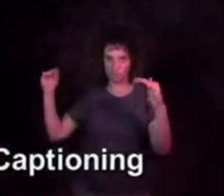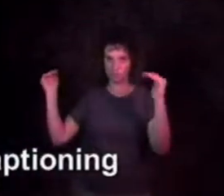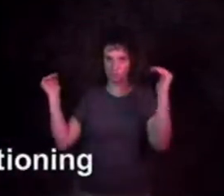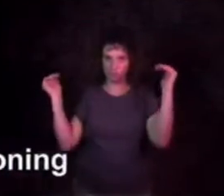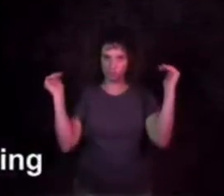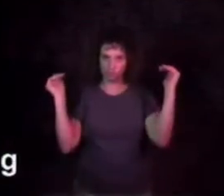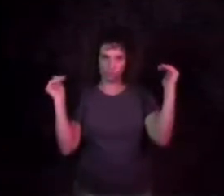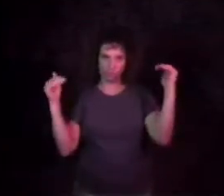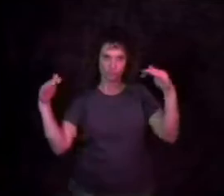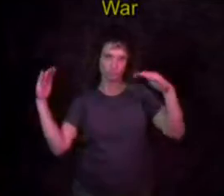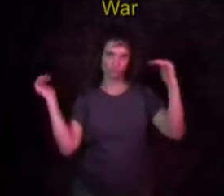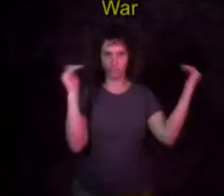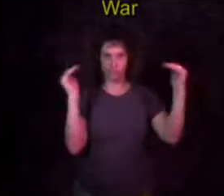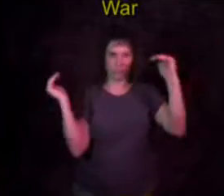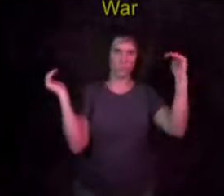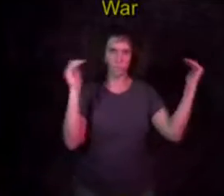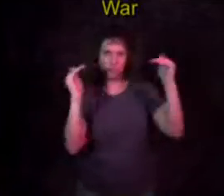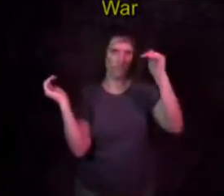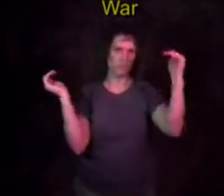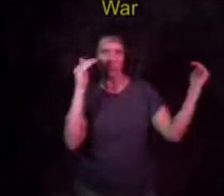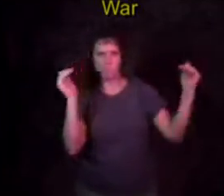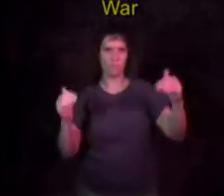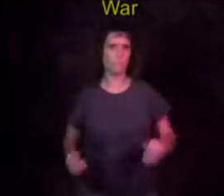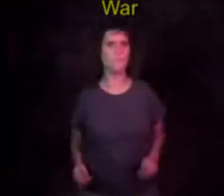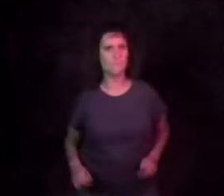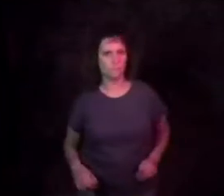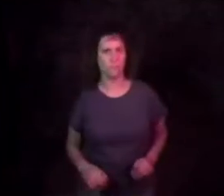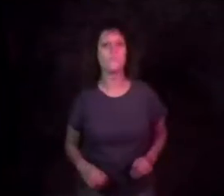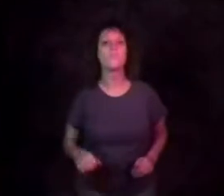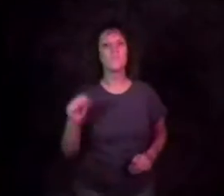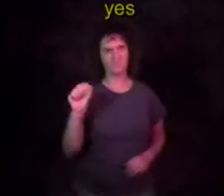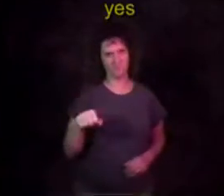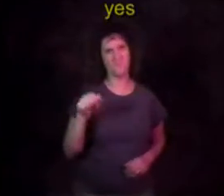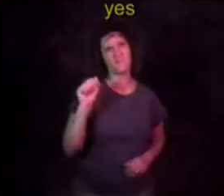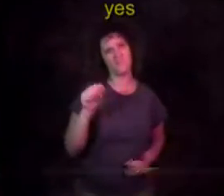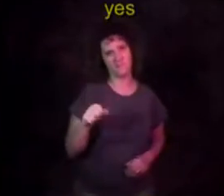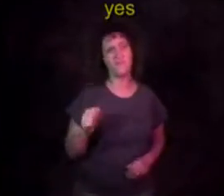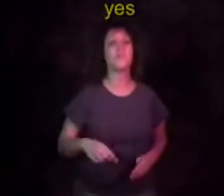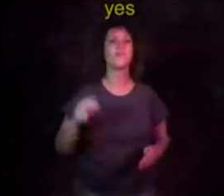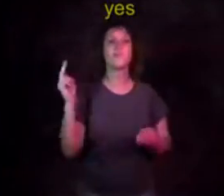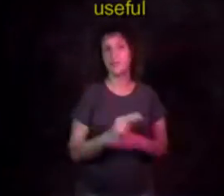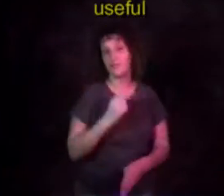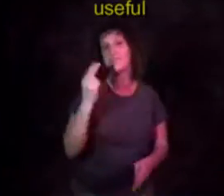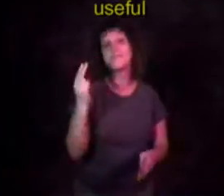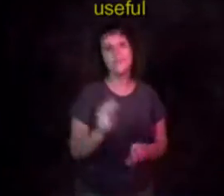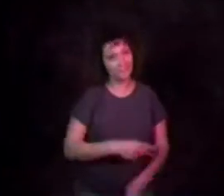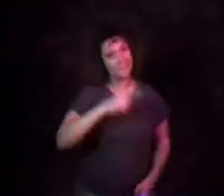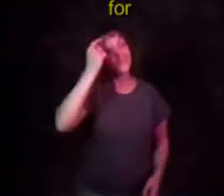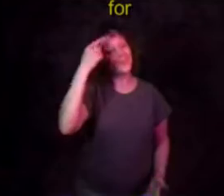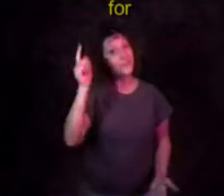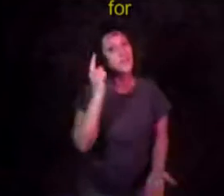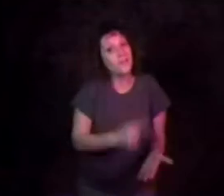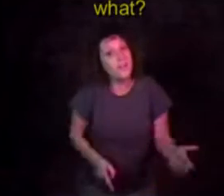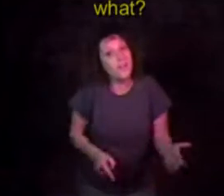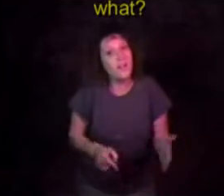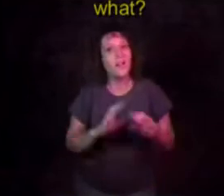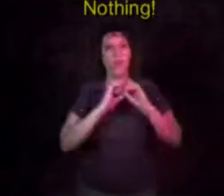What! Who! Yeah! What is it good for? Absolutely! Nothing!